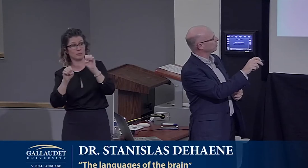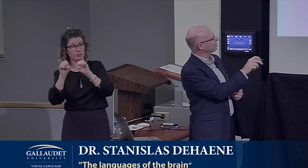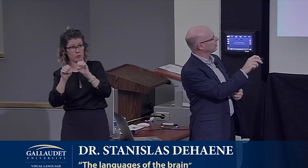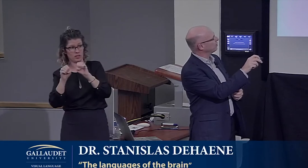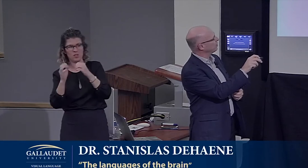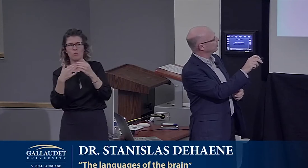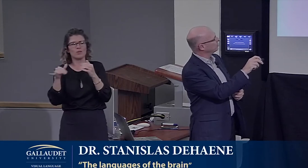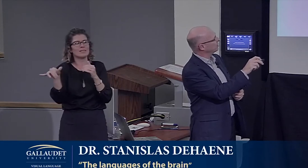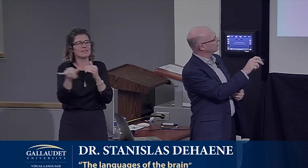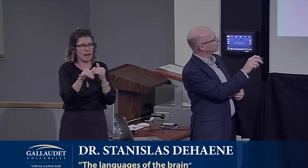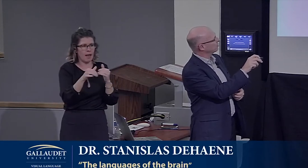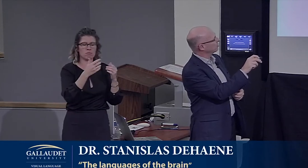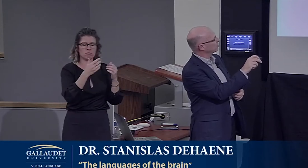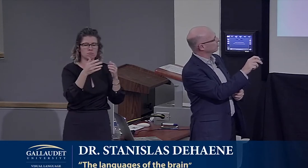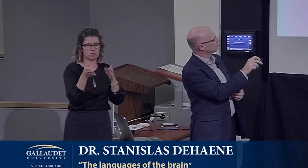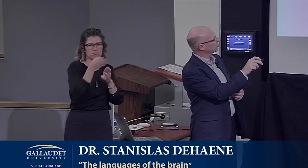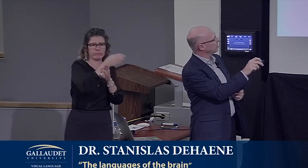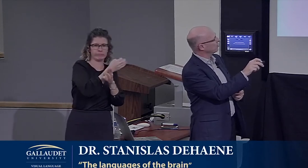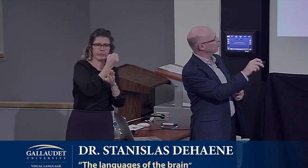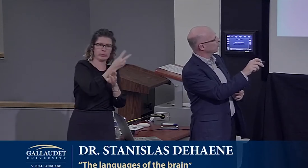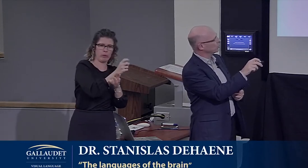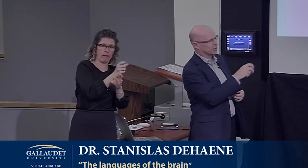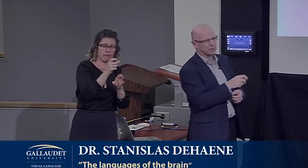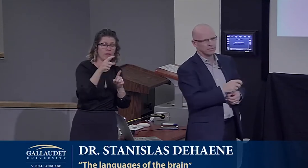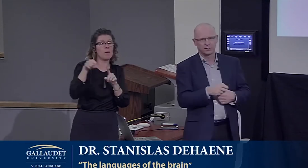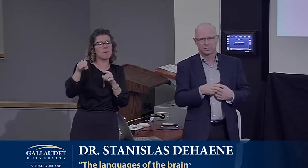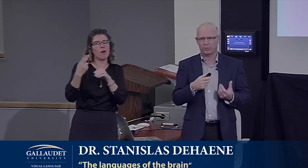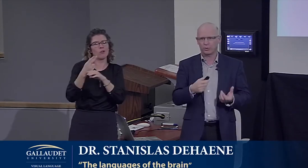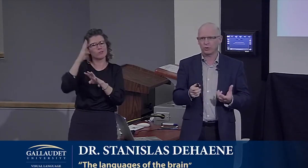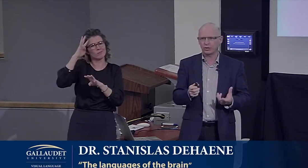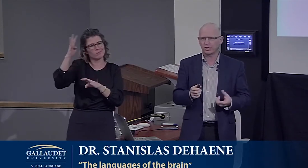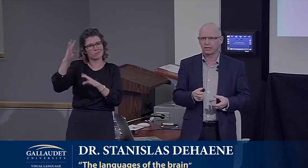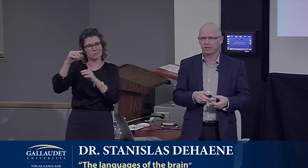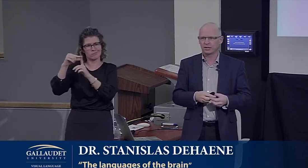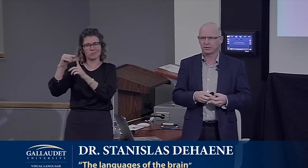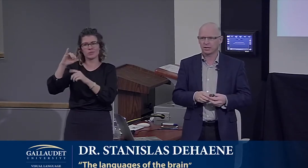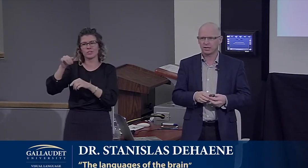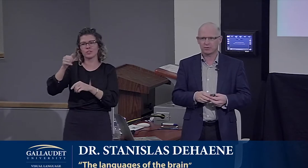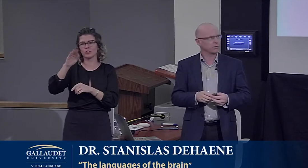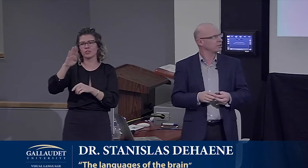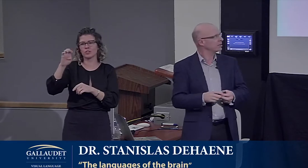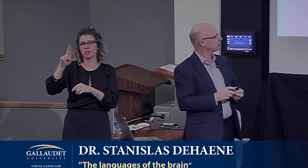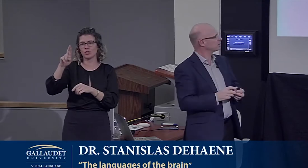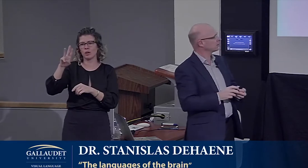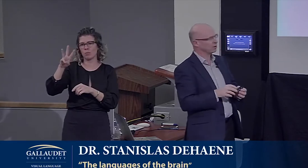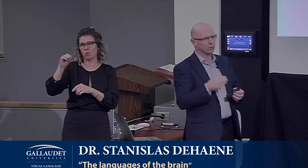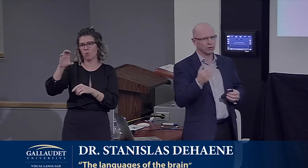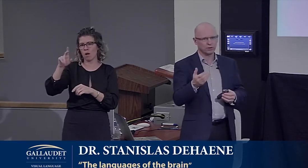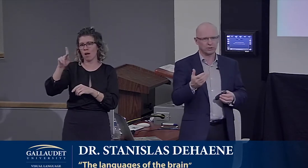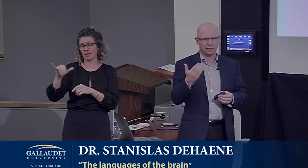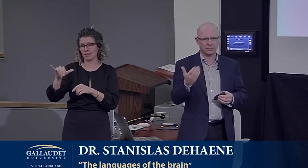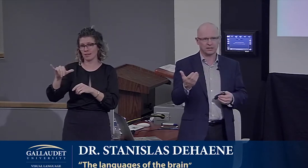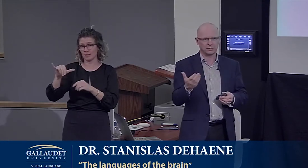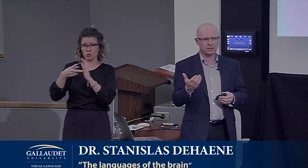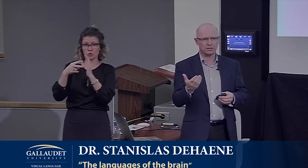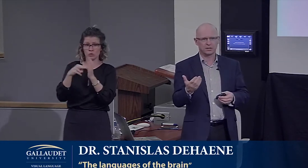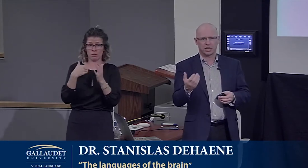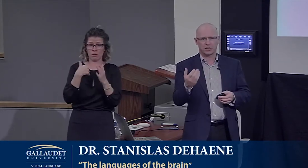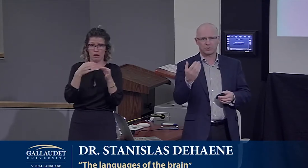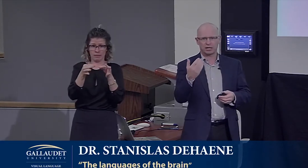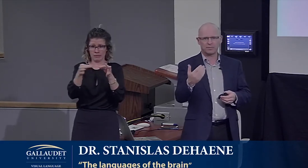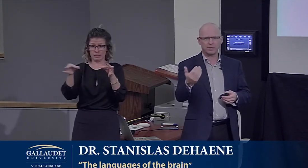but now using this condition called jabber-walking. Jabber-walking, we take a sentence,